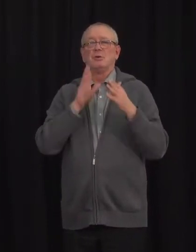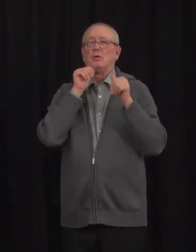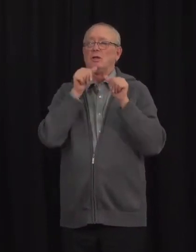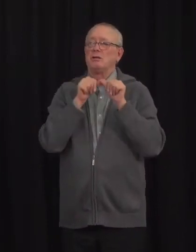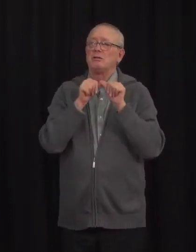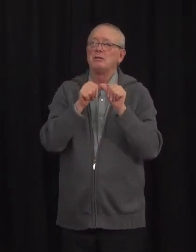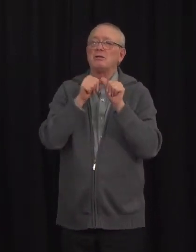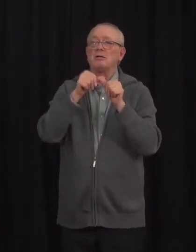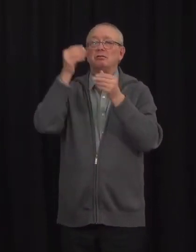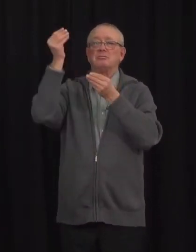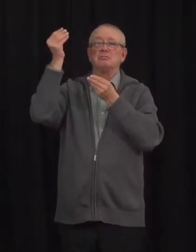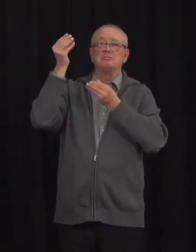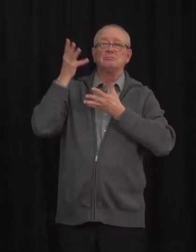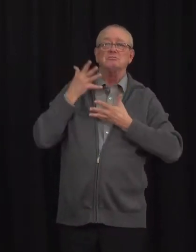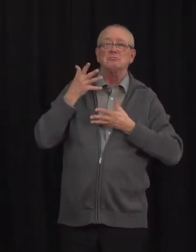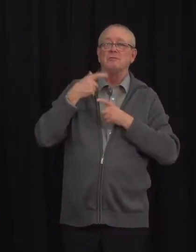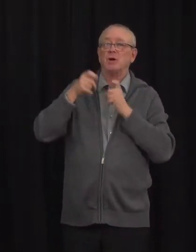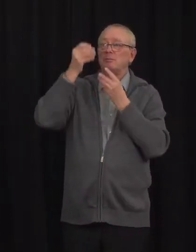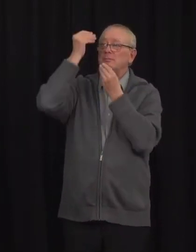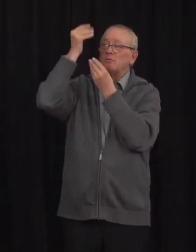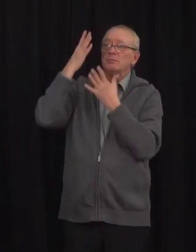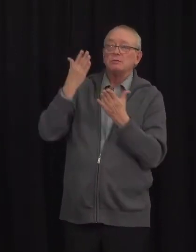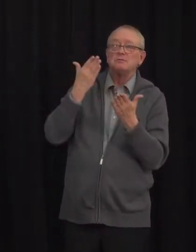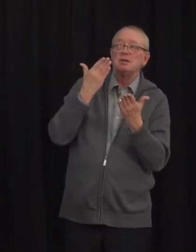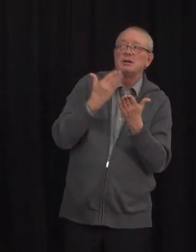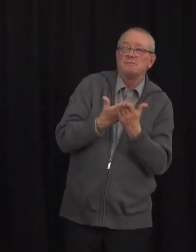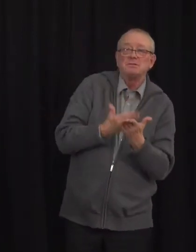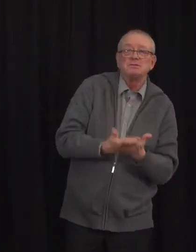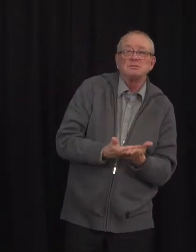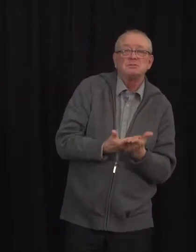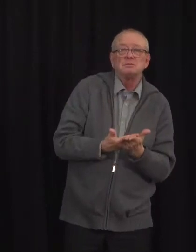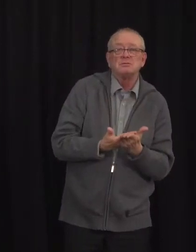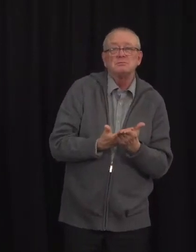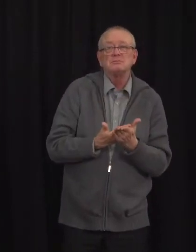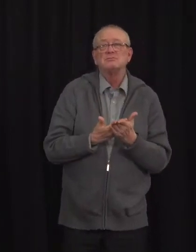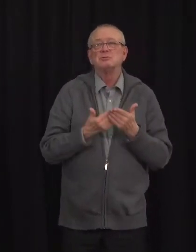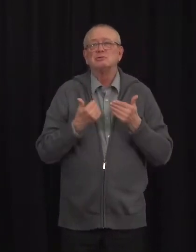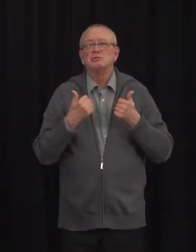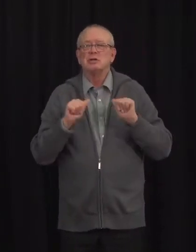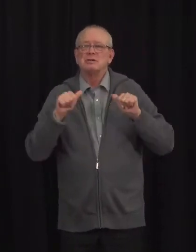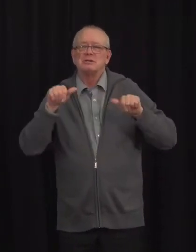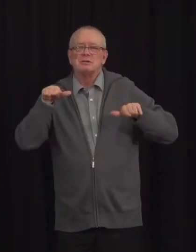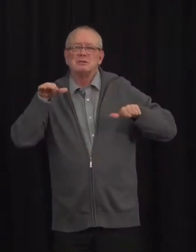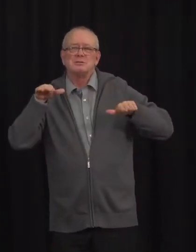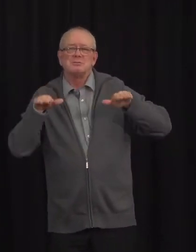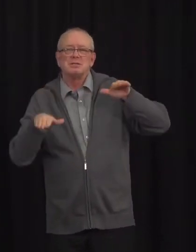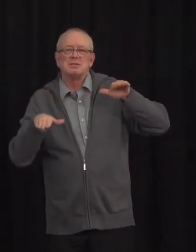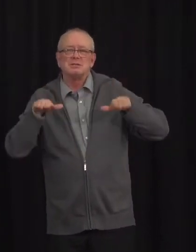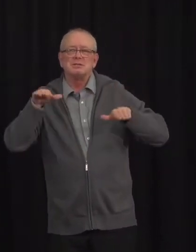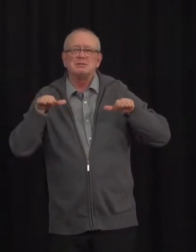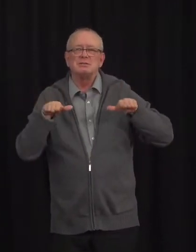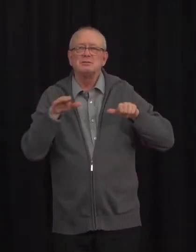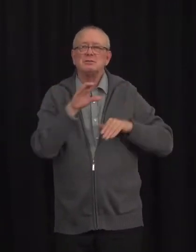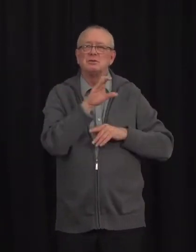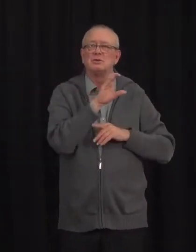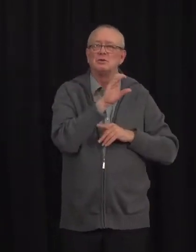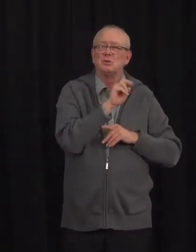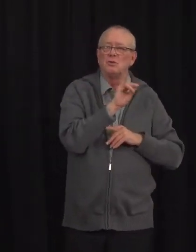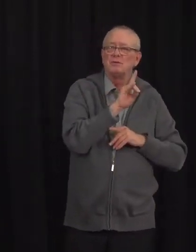by the data and by balancing the COVID concern